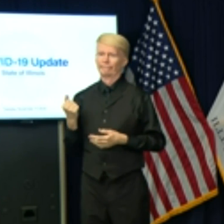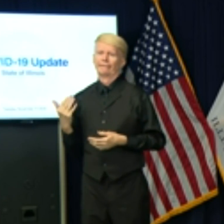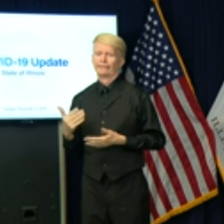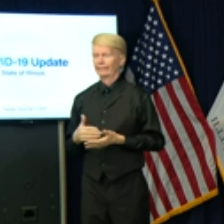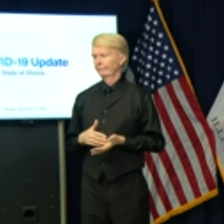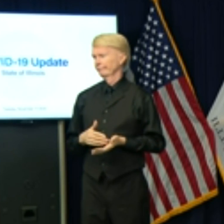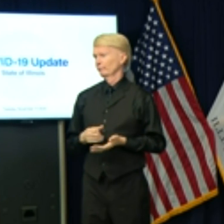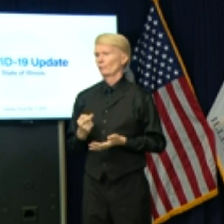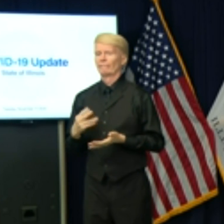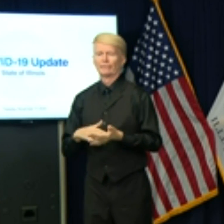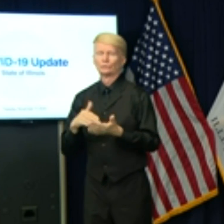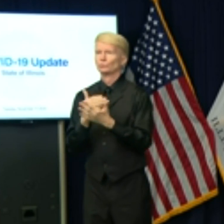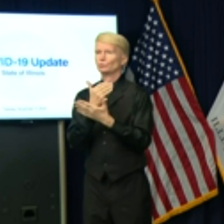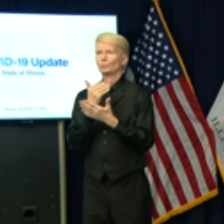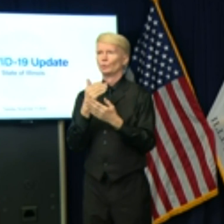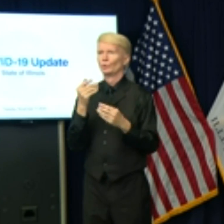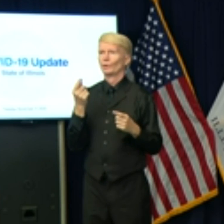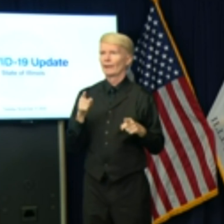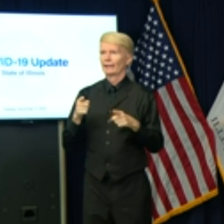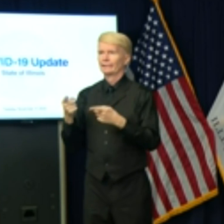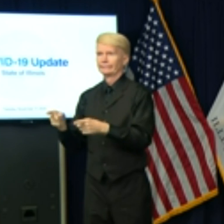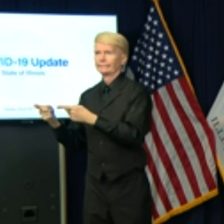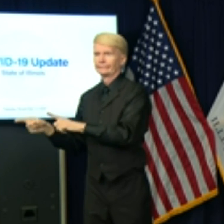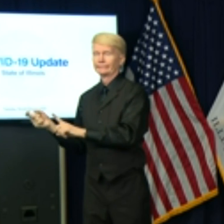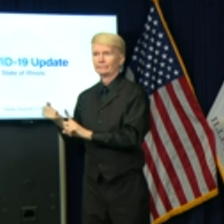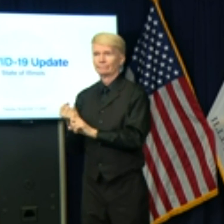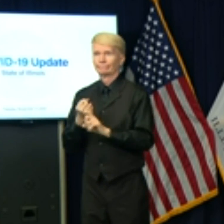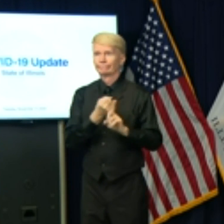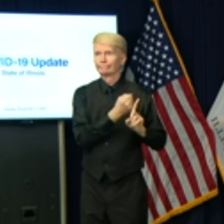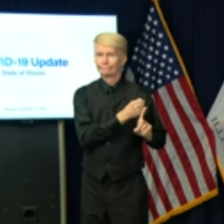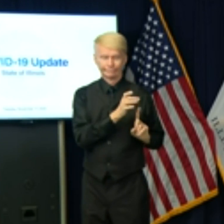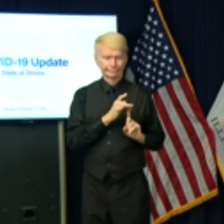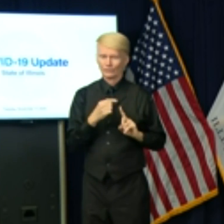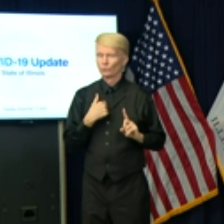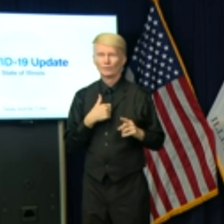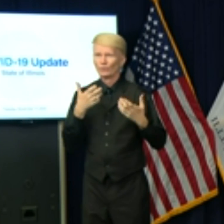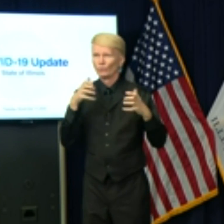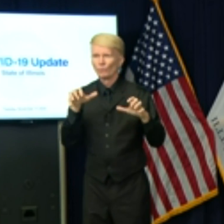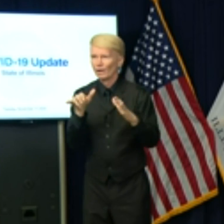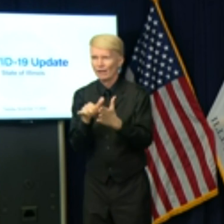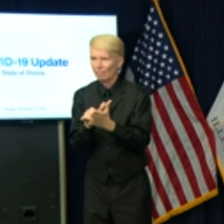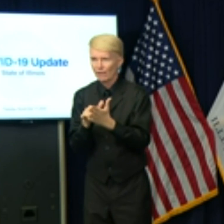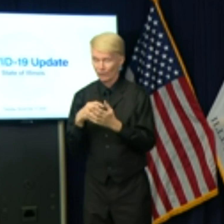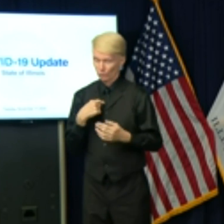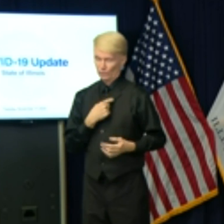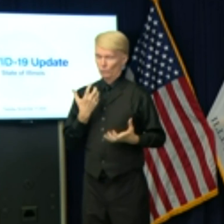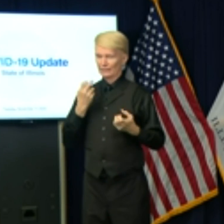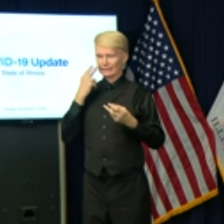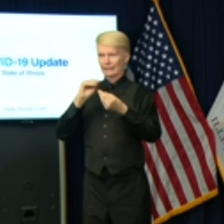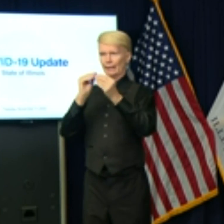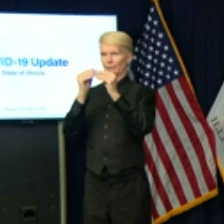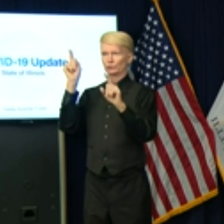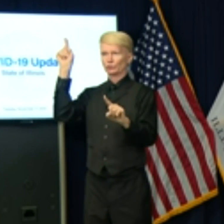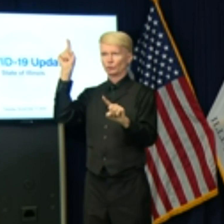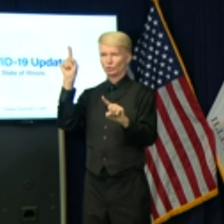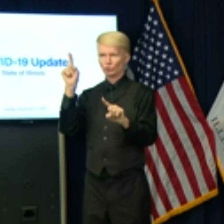,000 new cases today, clearly that's not the direction we want to go in. As we see those numbers decrease, that will definitely tell us that